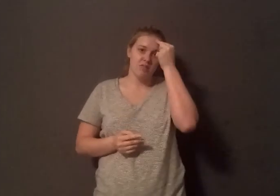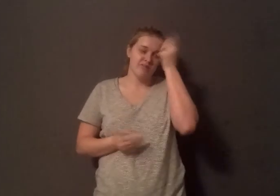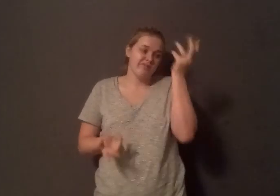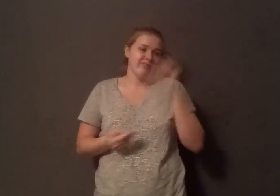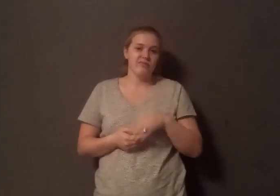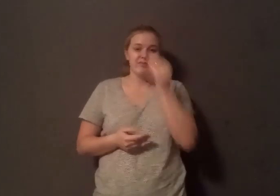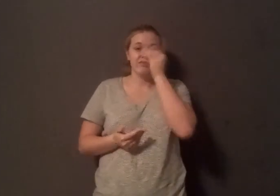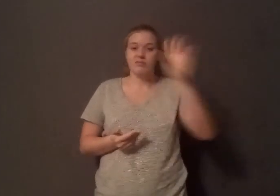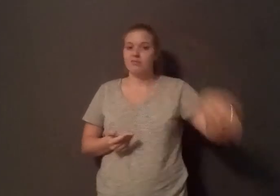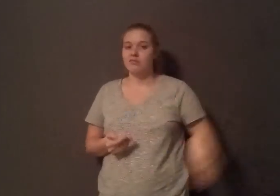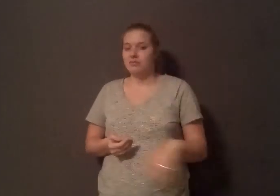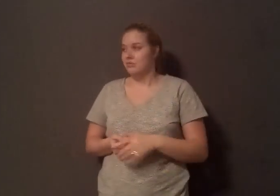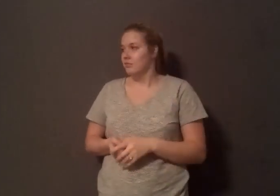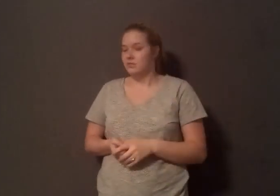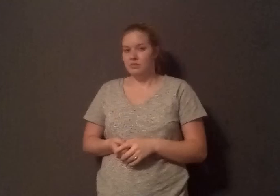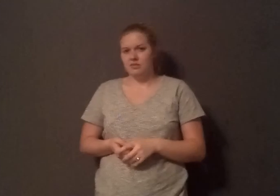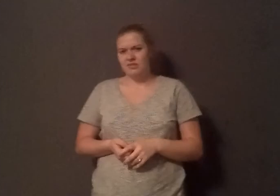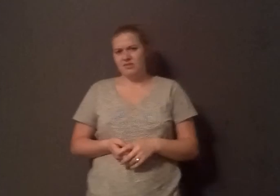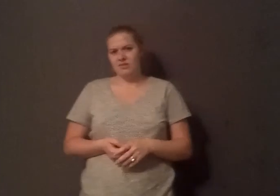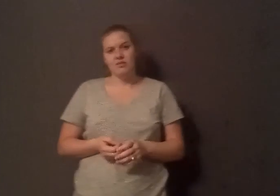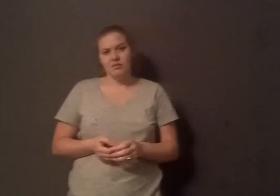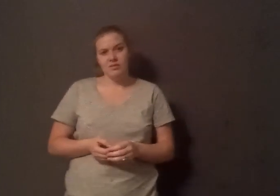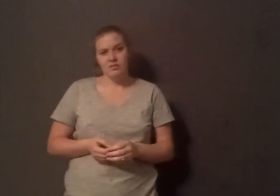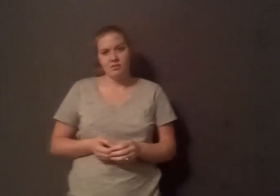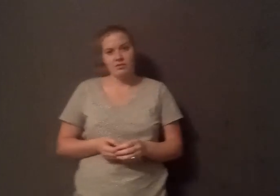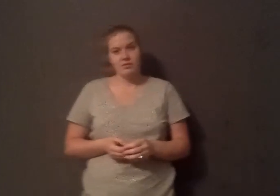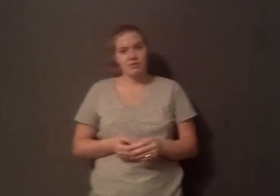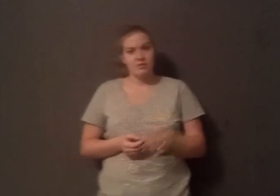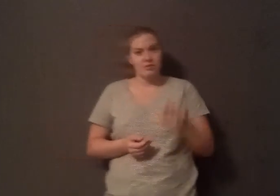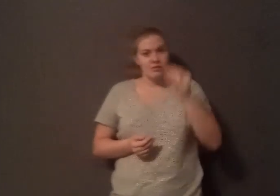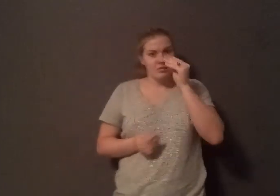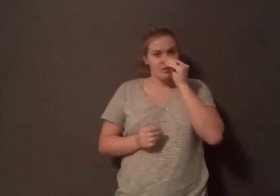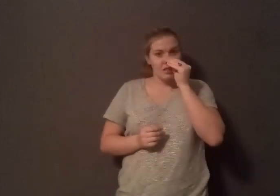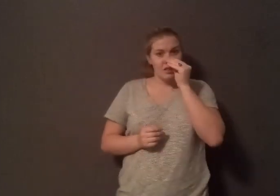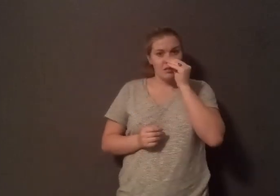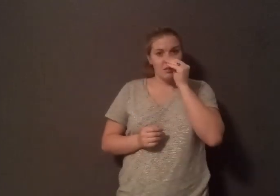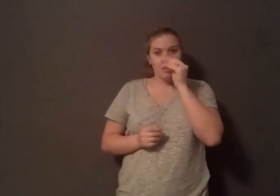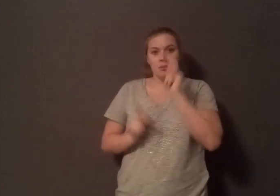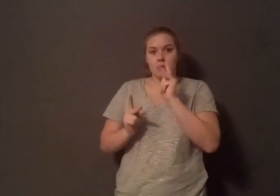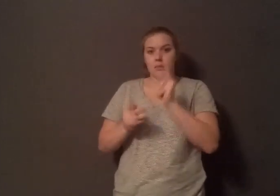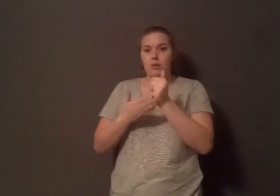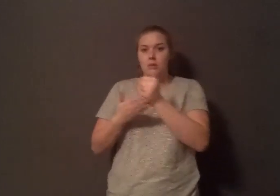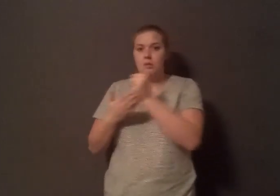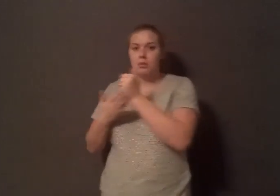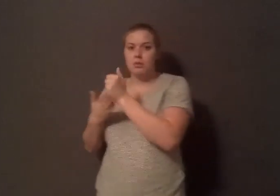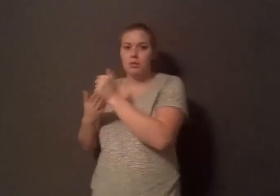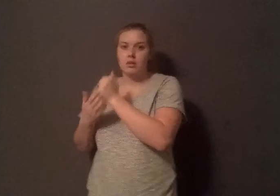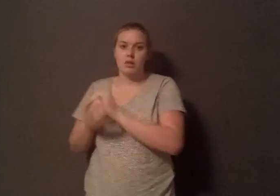more about cooperation than new people, individuals. And they're going to keep on, they're going to put more chickens in this state. This